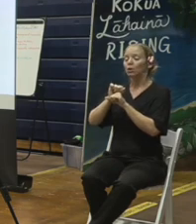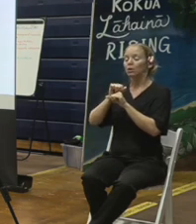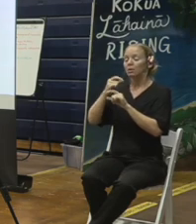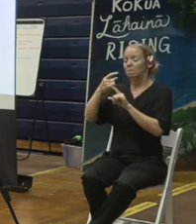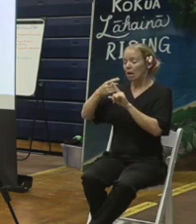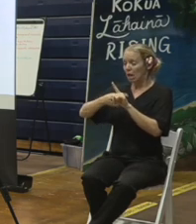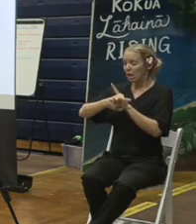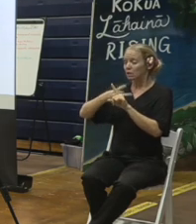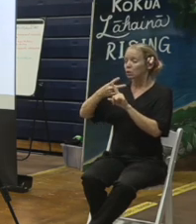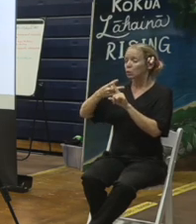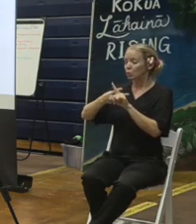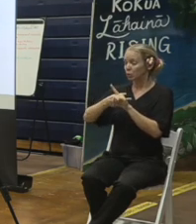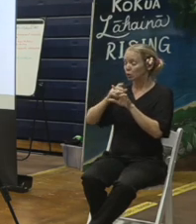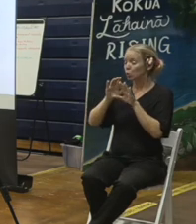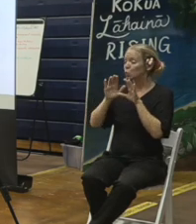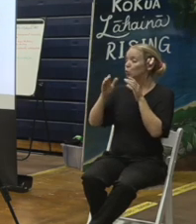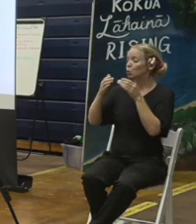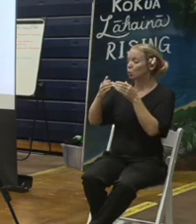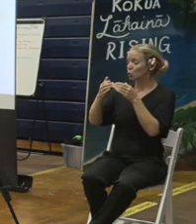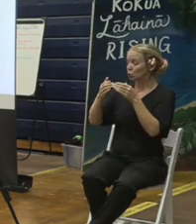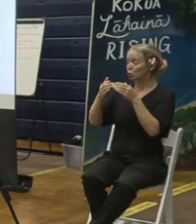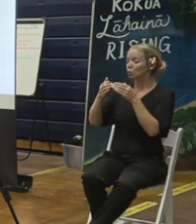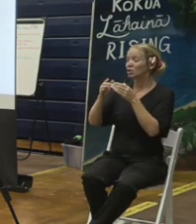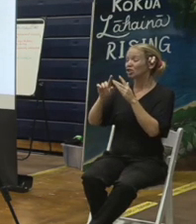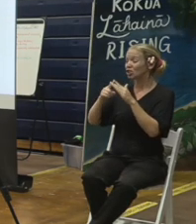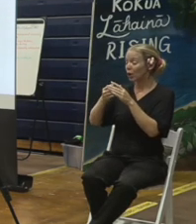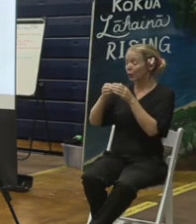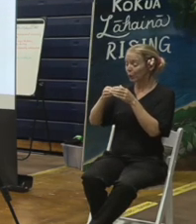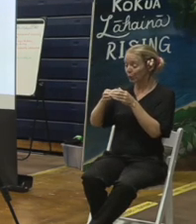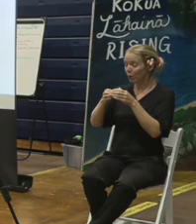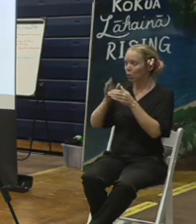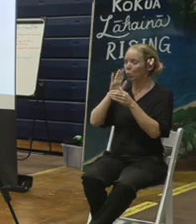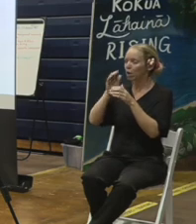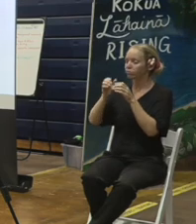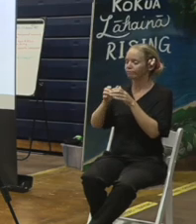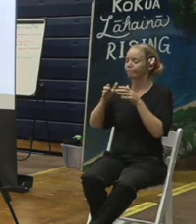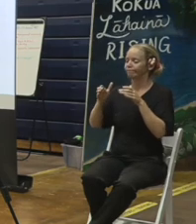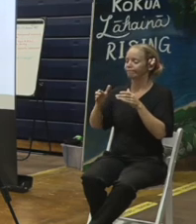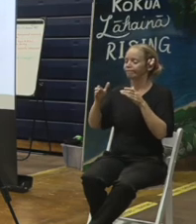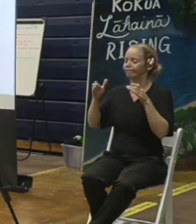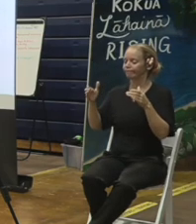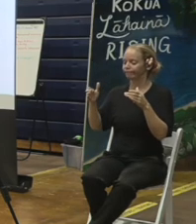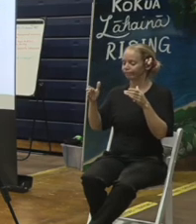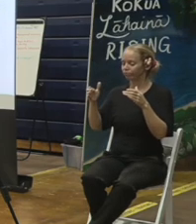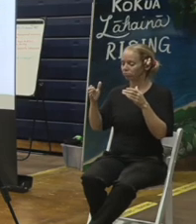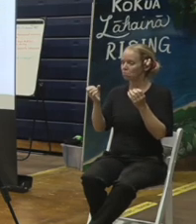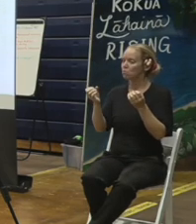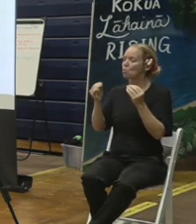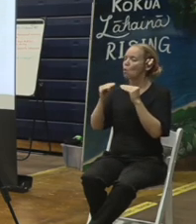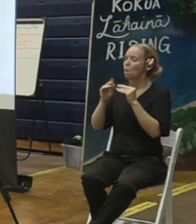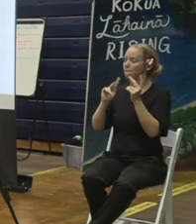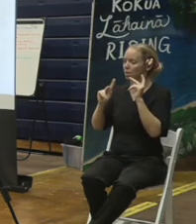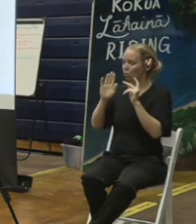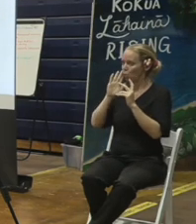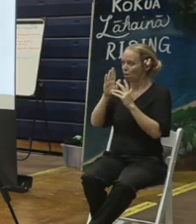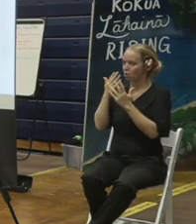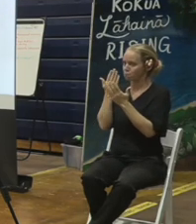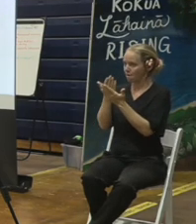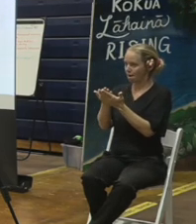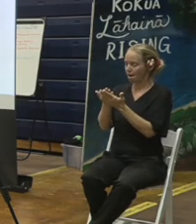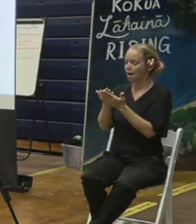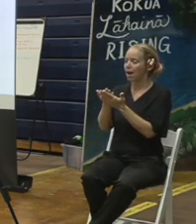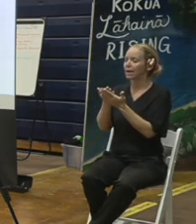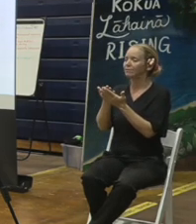number of crews will expand dramatically so that we can, again, expedite the removal of this material out of